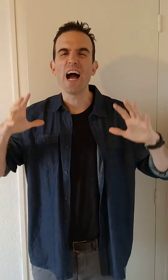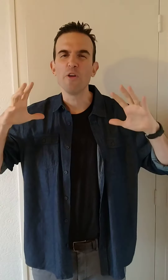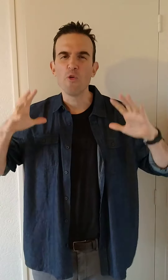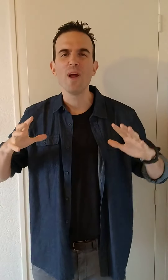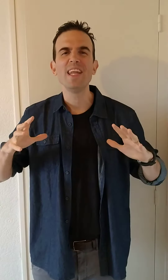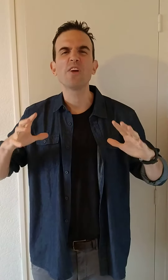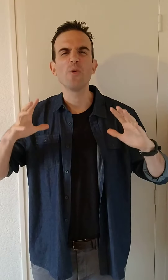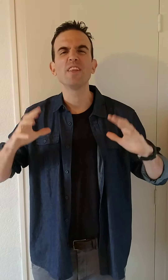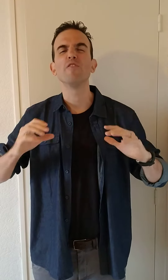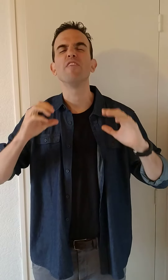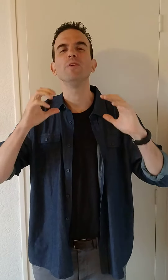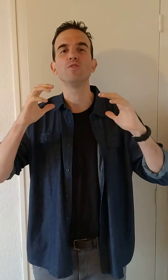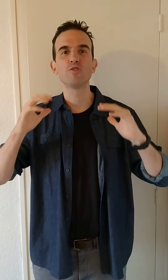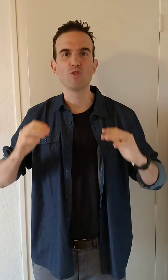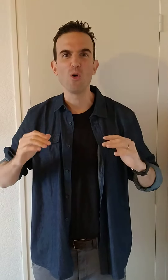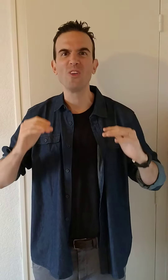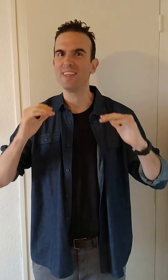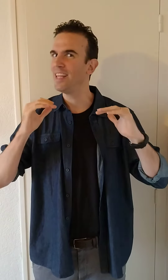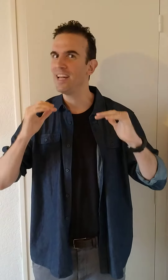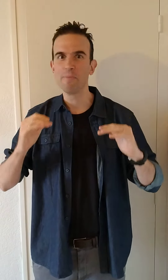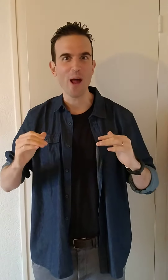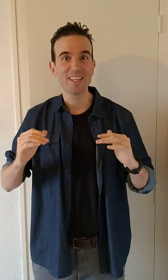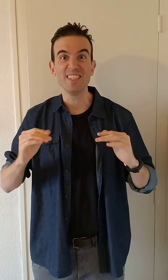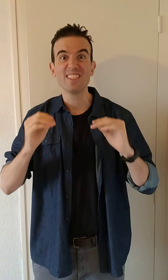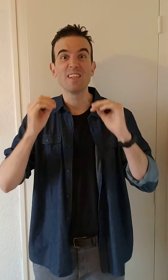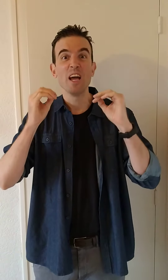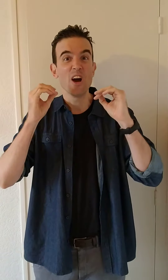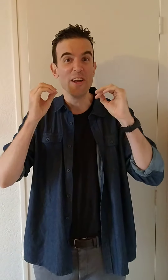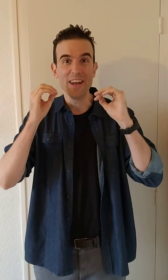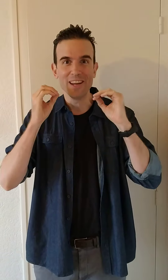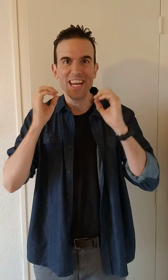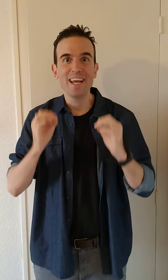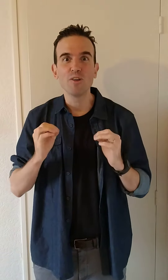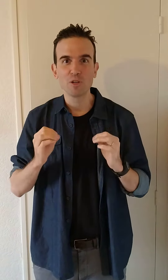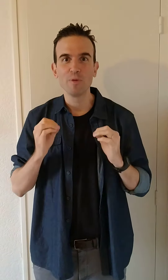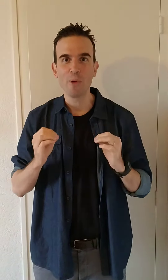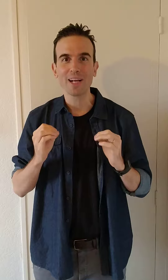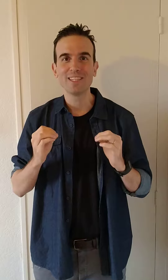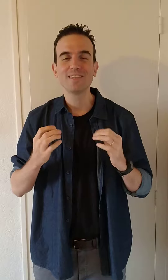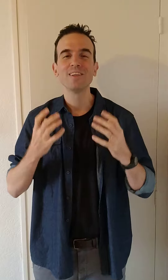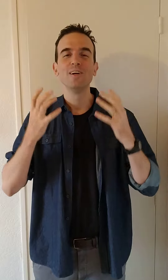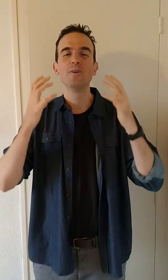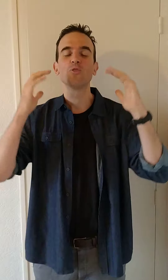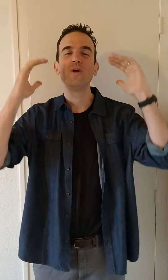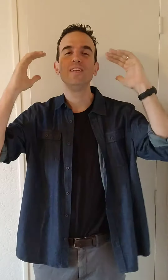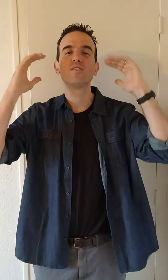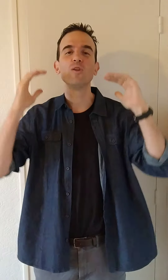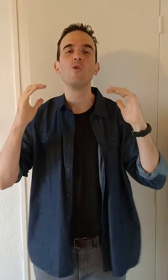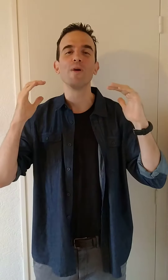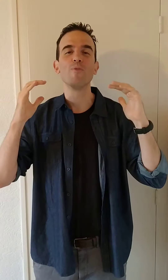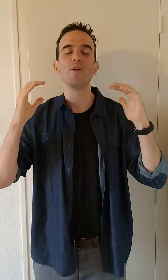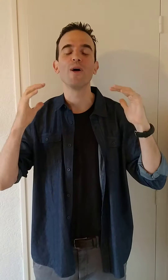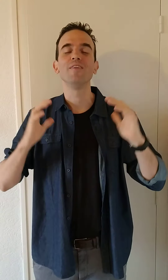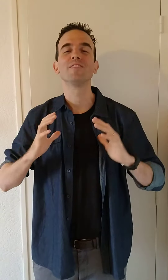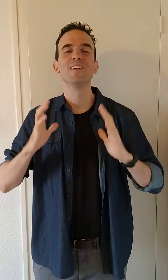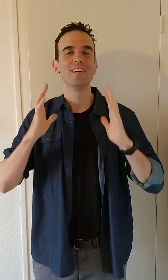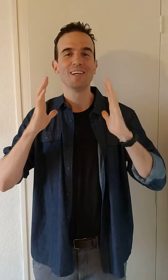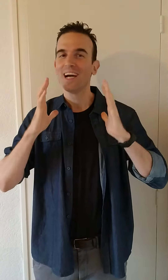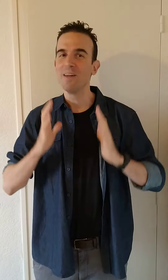I really created a very strong daily practice, an innegotiable practice to really slow my brainwaves and